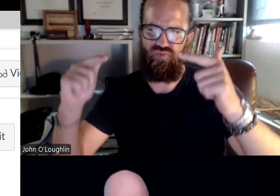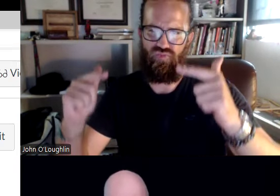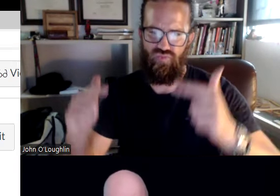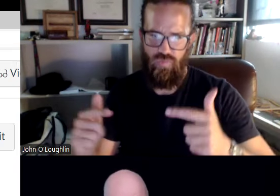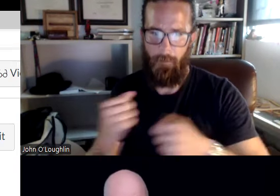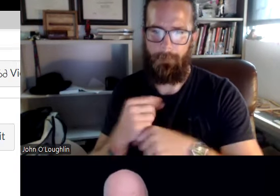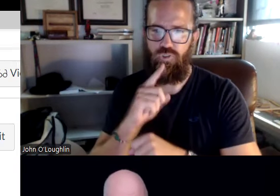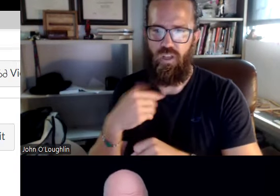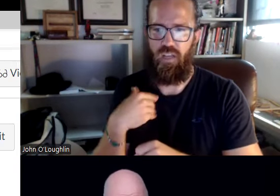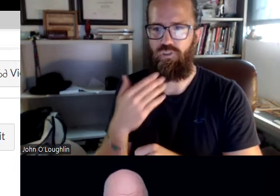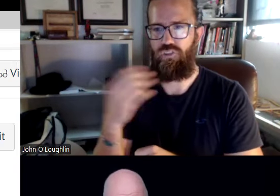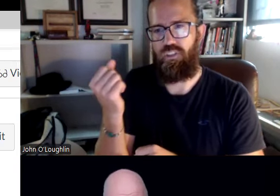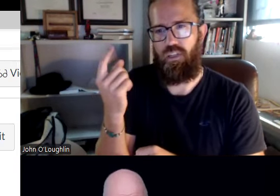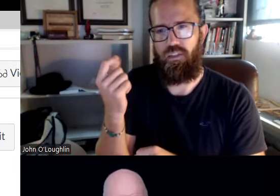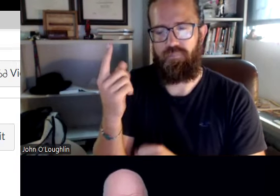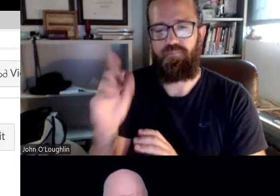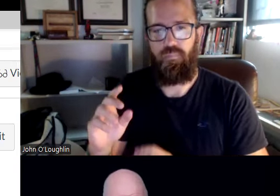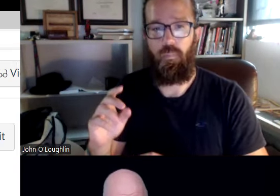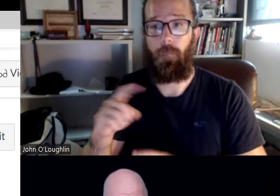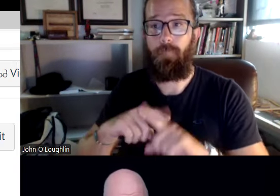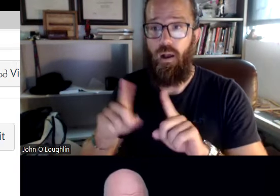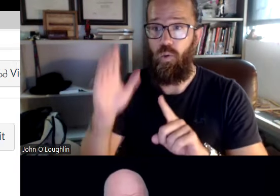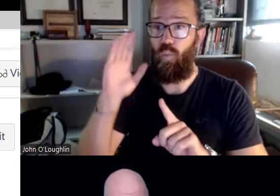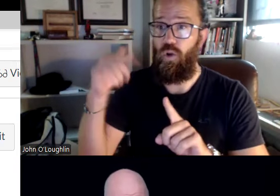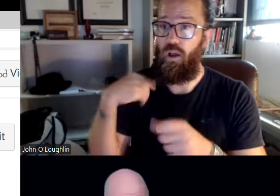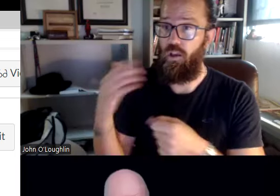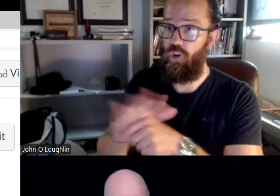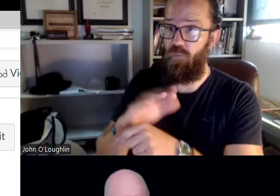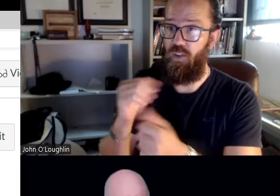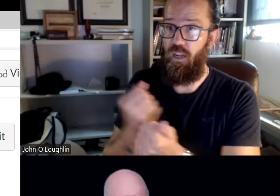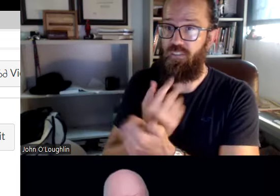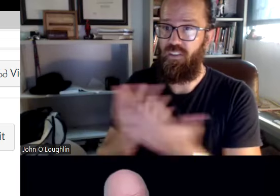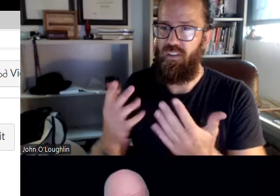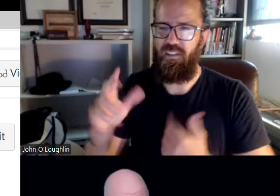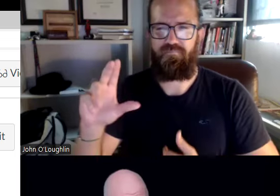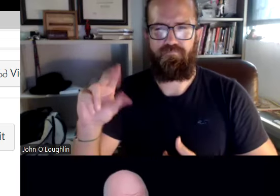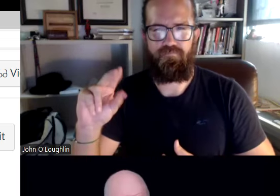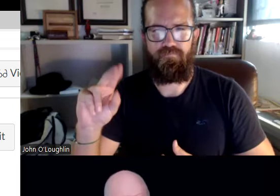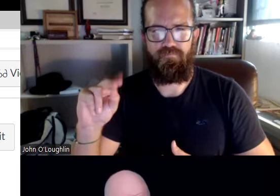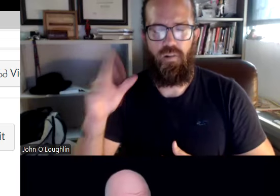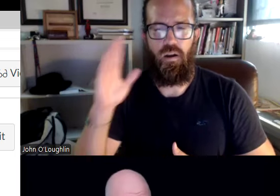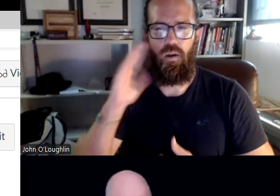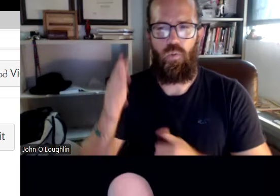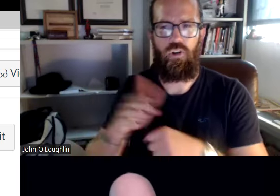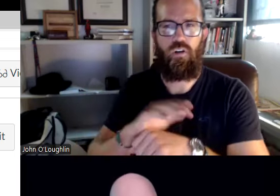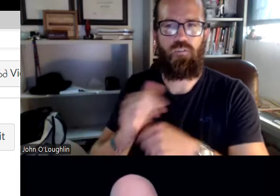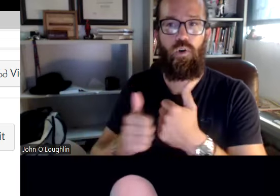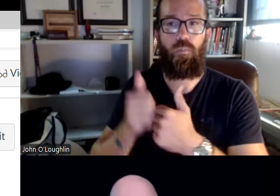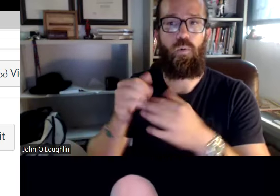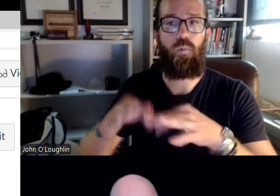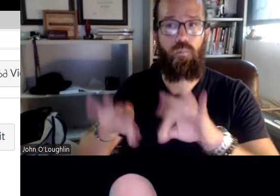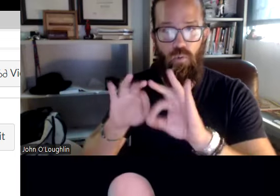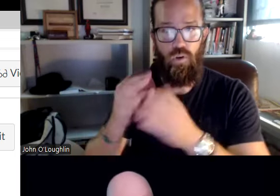so i'm going to just go through the notes here the syllabus to make sure that we all have an understanding of what's expected and i won't cover absolutely